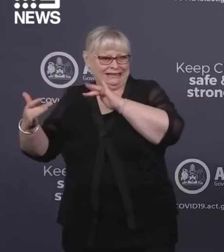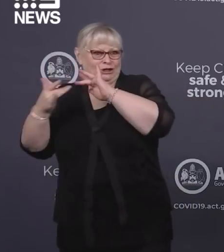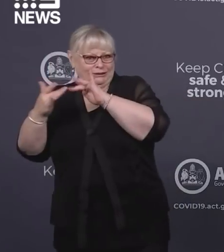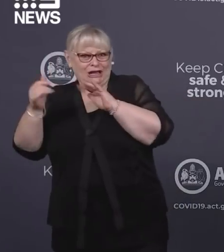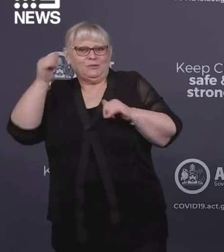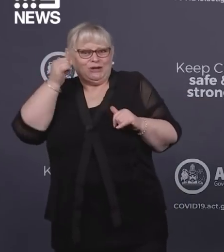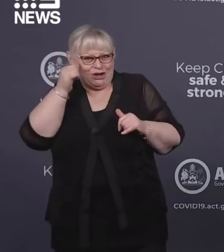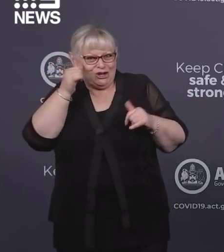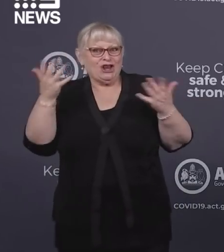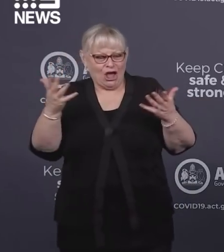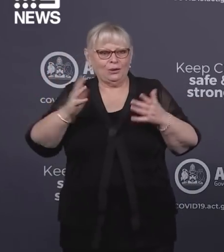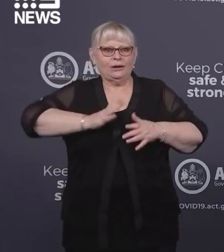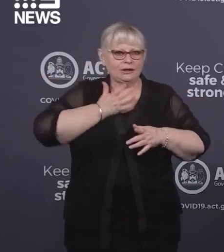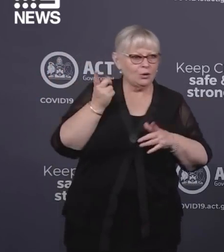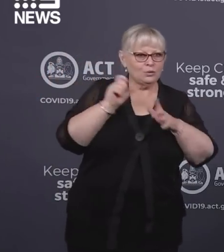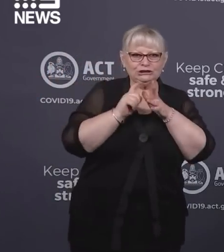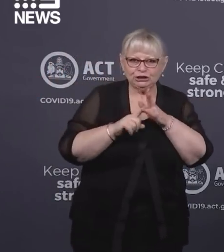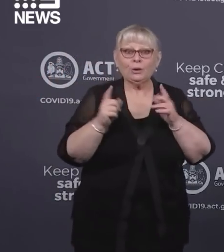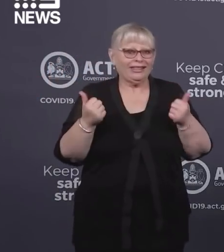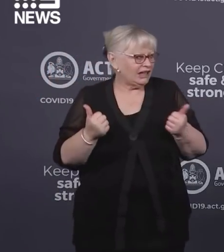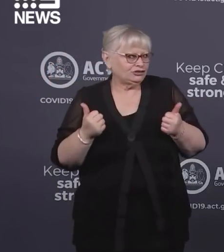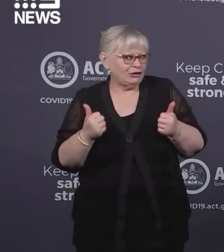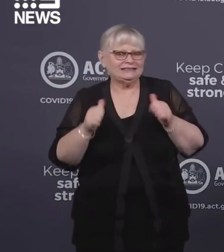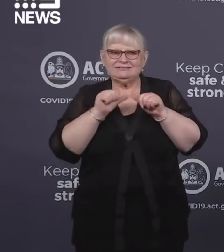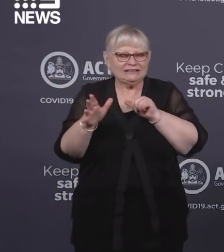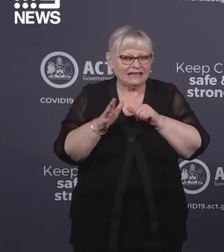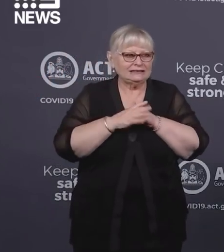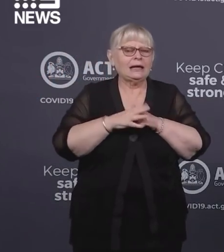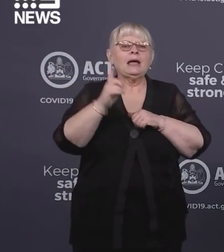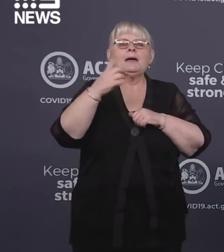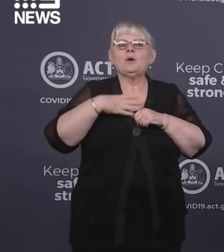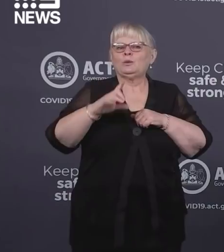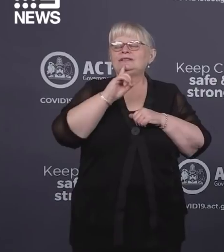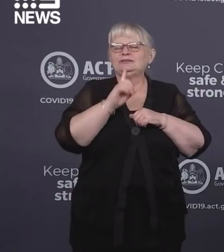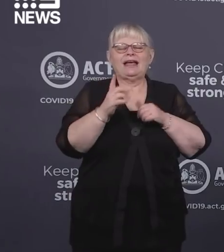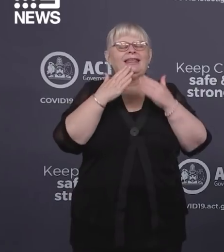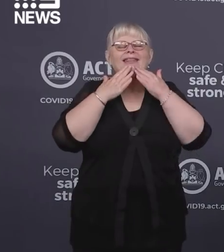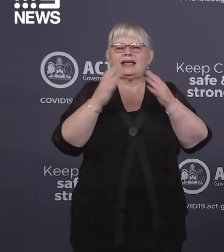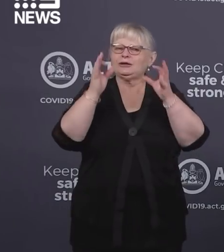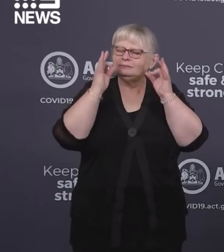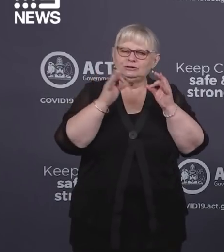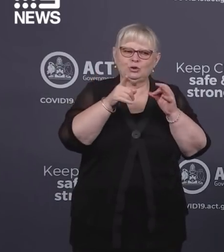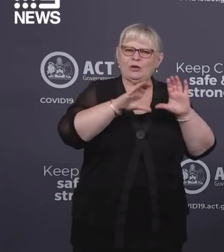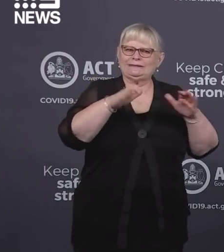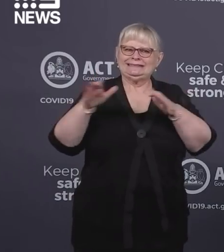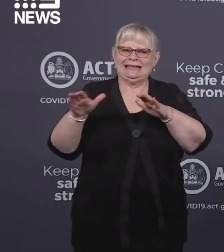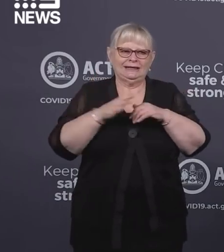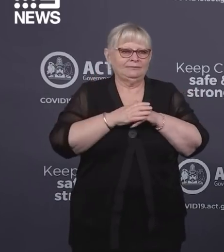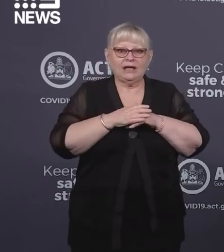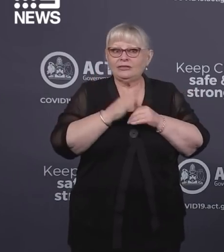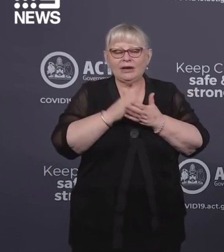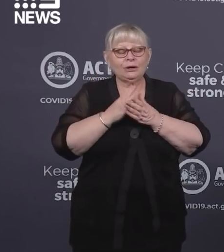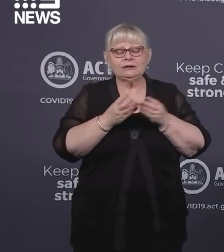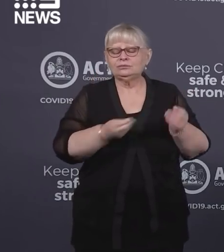interested in what we are doing, which is fantastic. But I would like a special shout out to these teams who just continue to